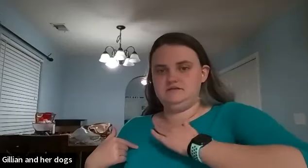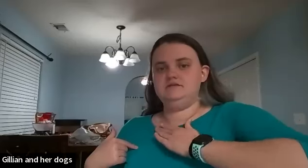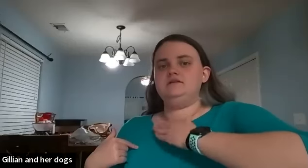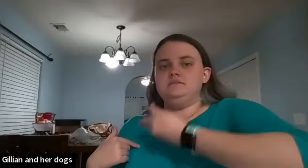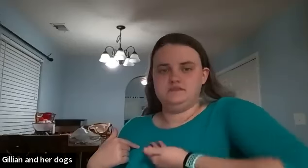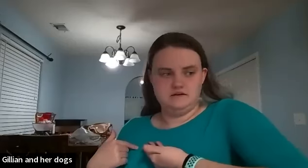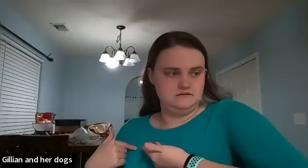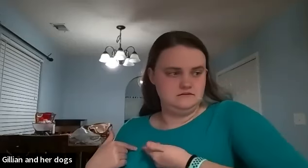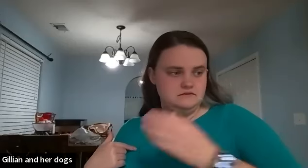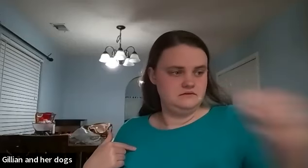upset